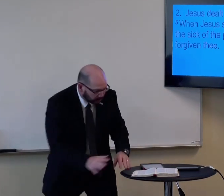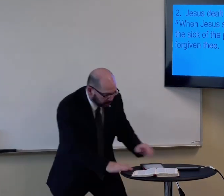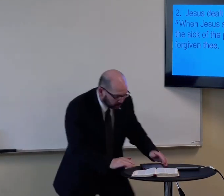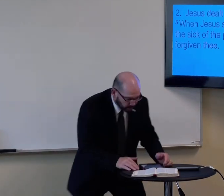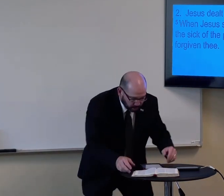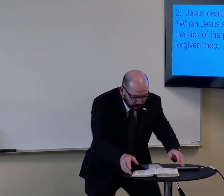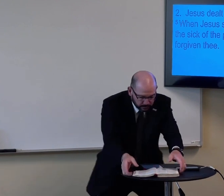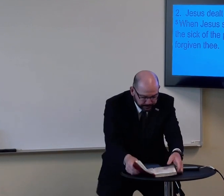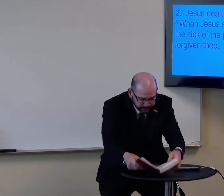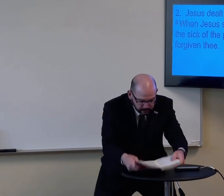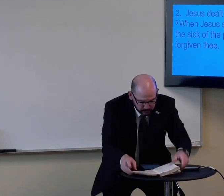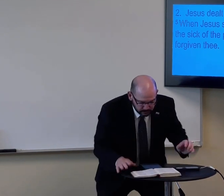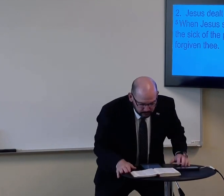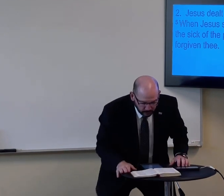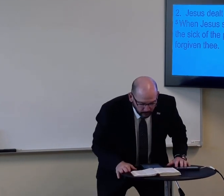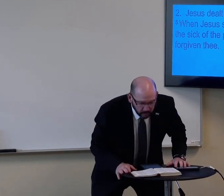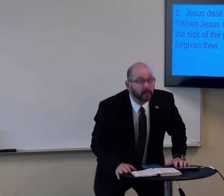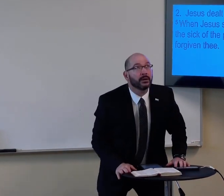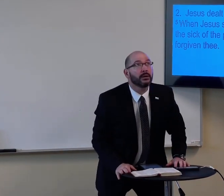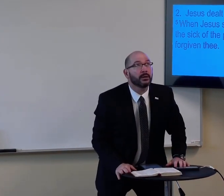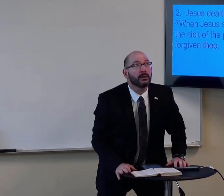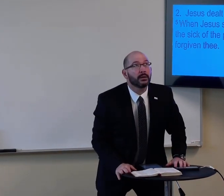And then, uh-oh, it's too late to, gotta go, gotta go.